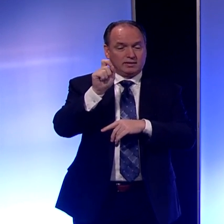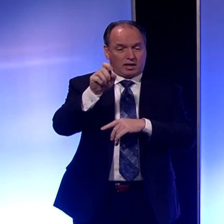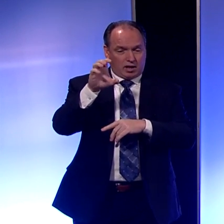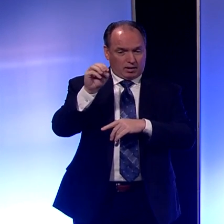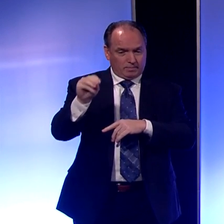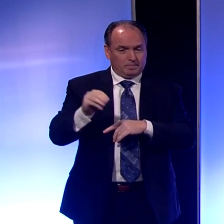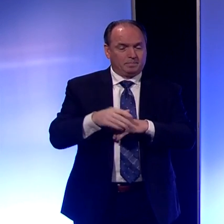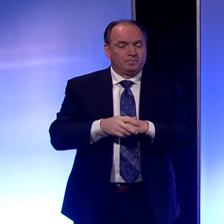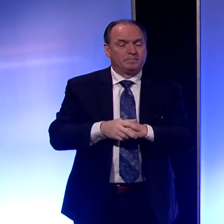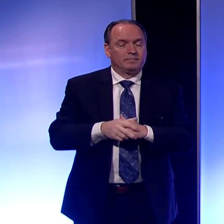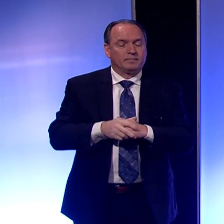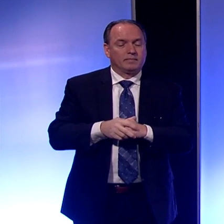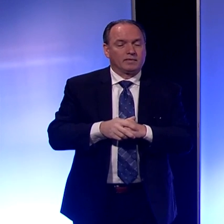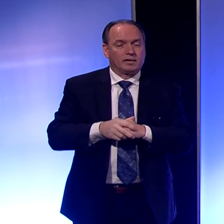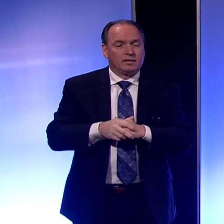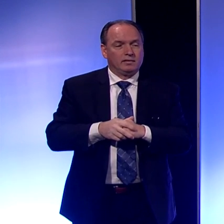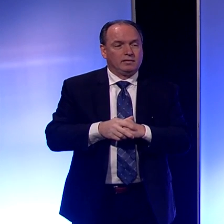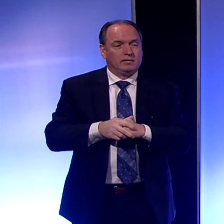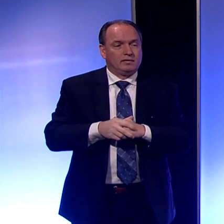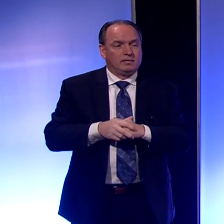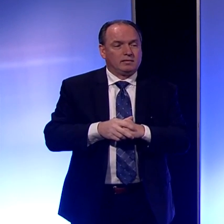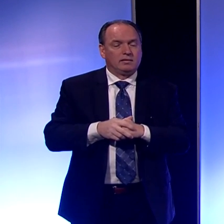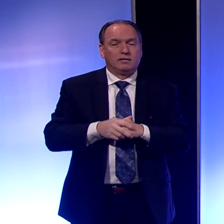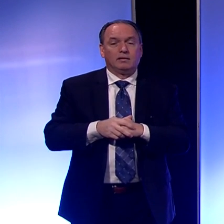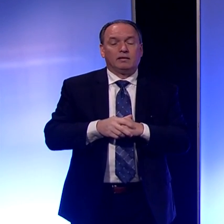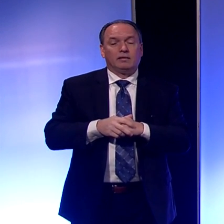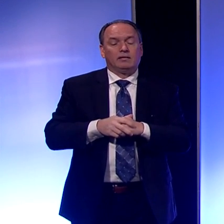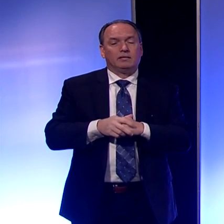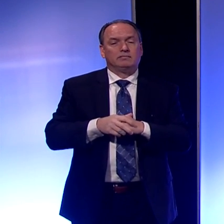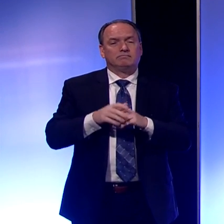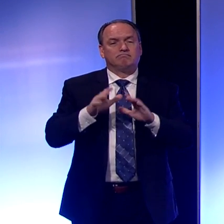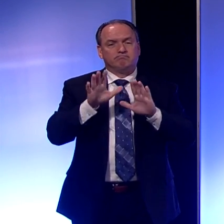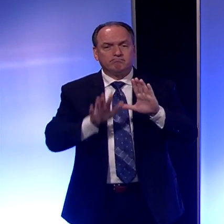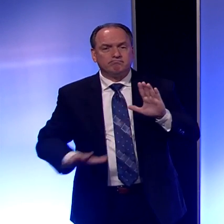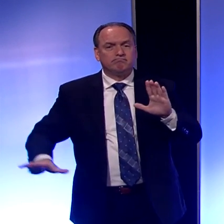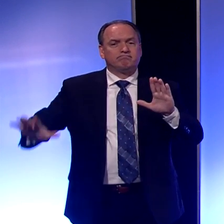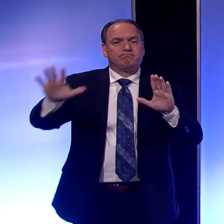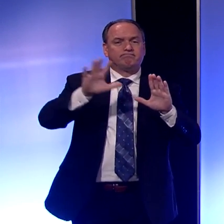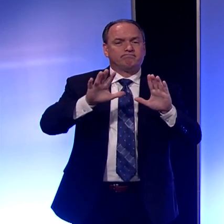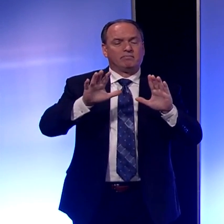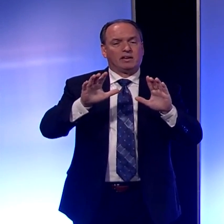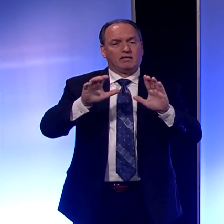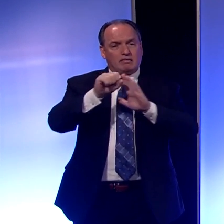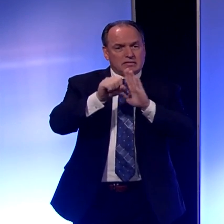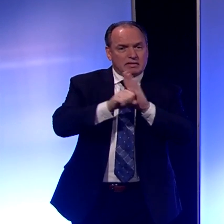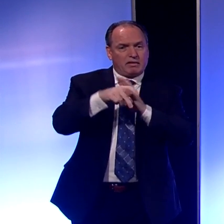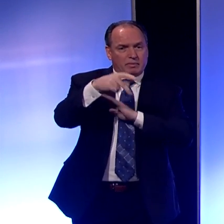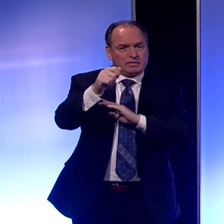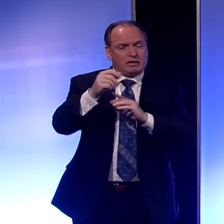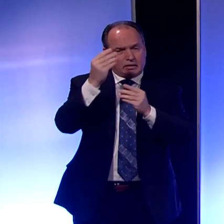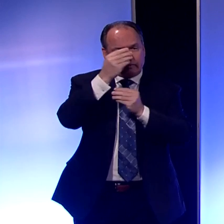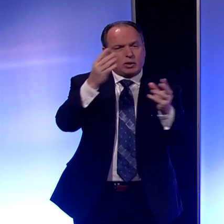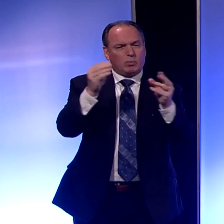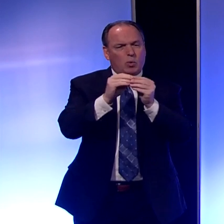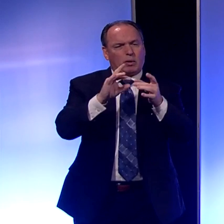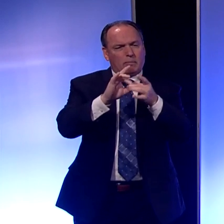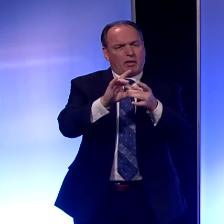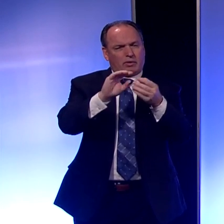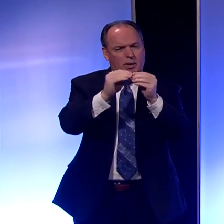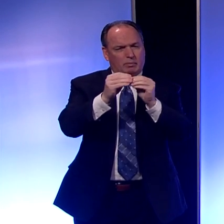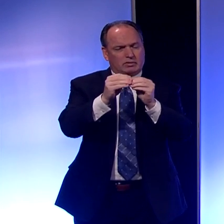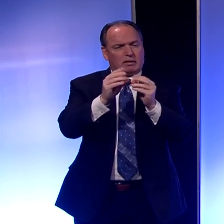dot com. In the state, I want to tell you some more about the numbers. As I mentioned yesterday,